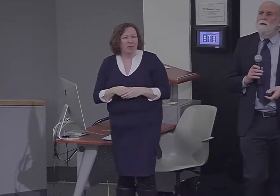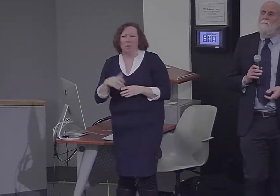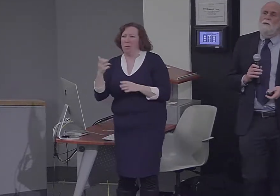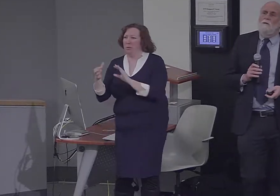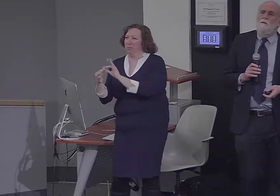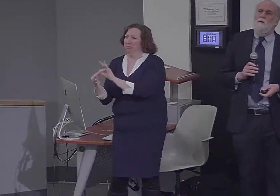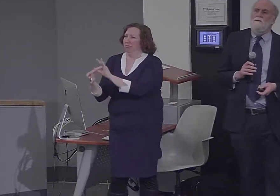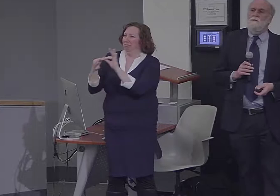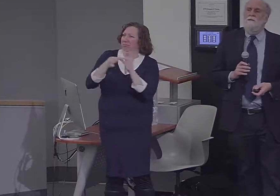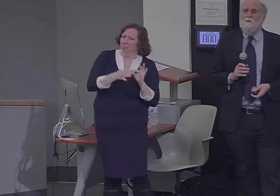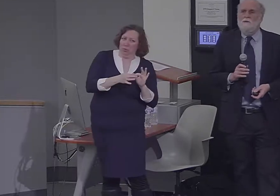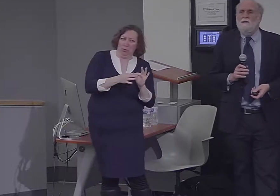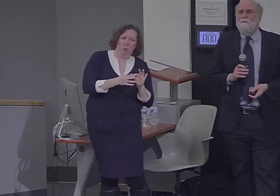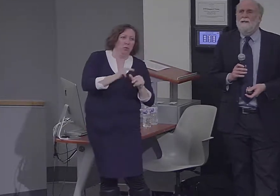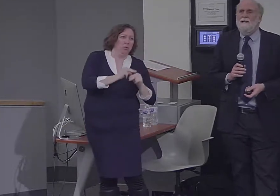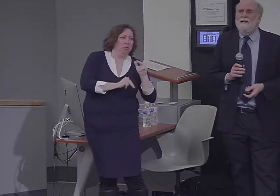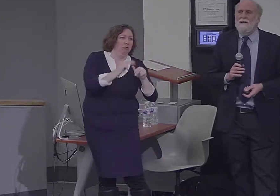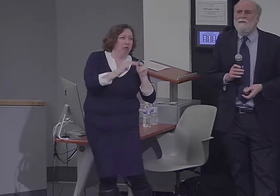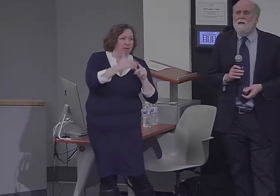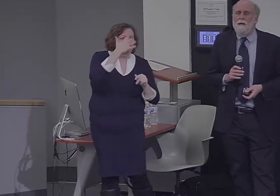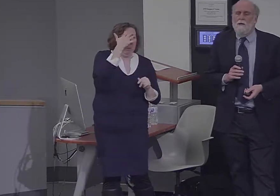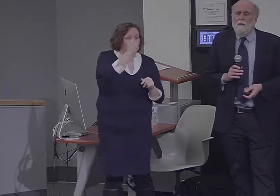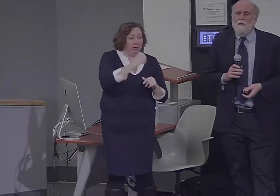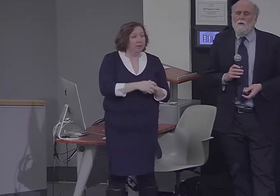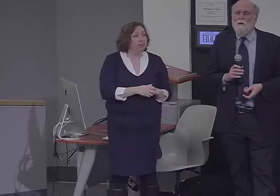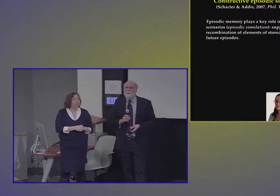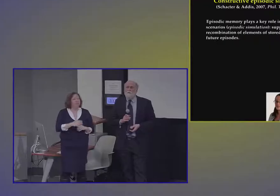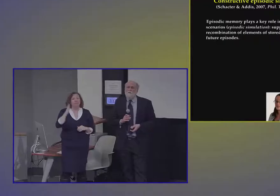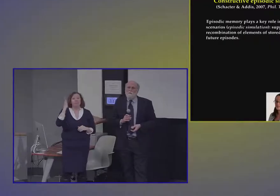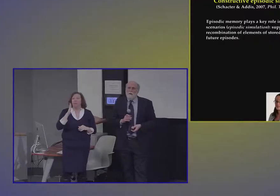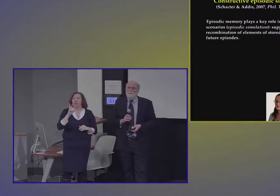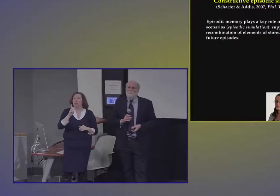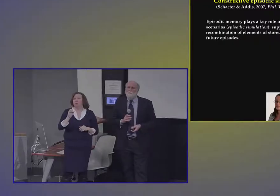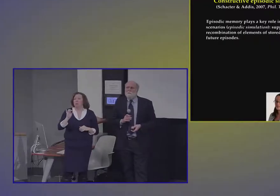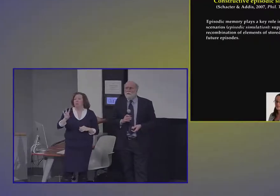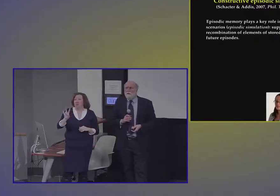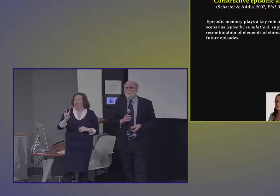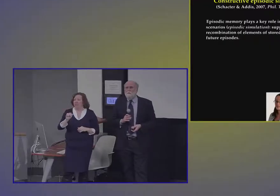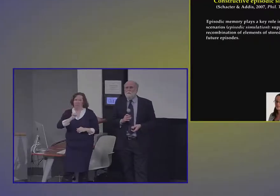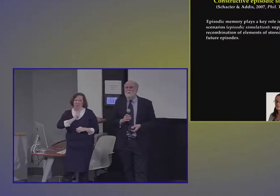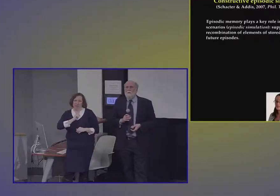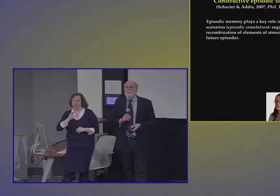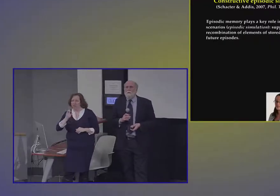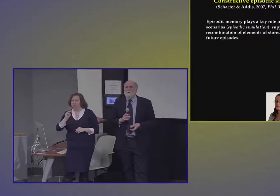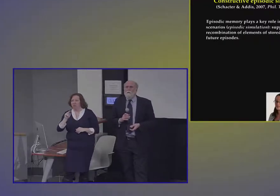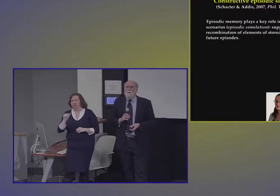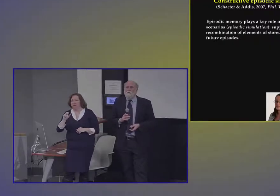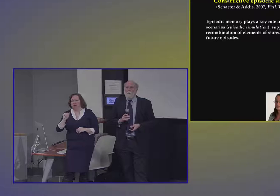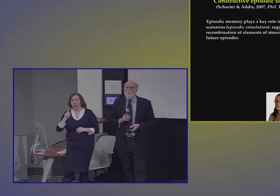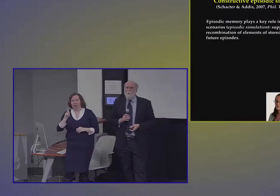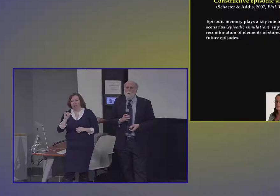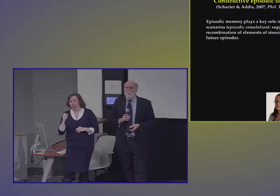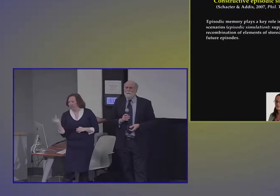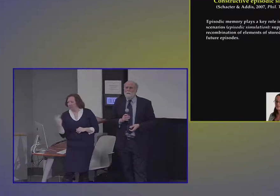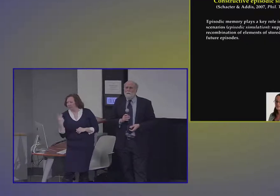happened in 2007 was that Donna Addis and I, looking at some of our results and others and thinking more broadly about